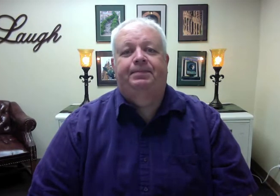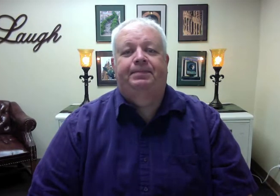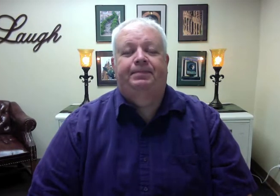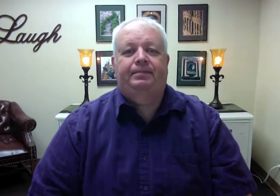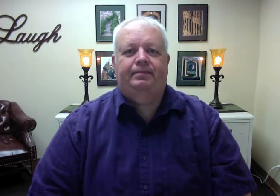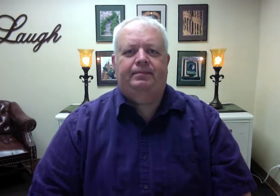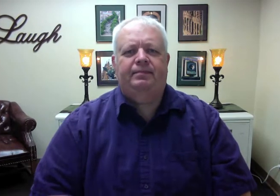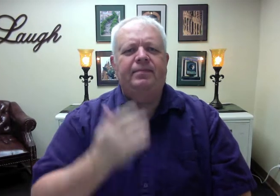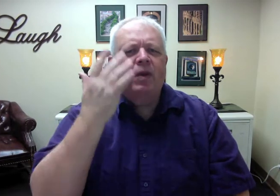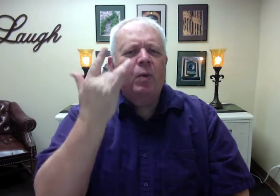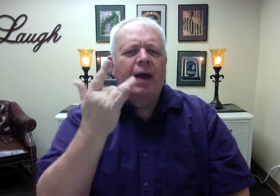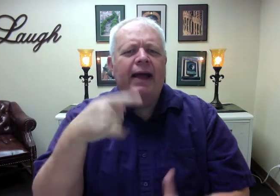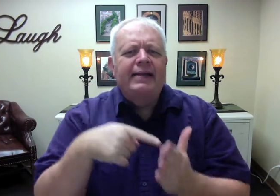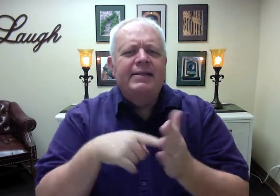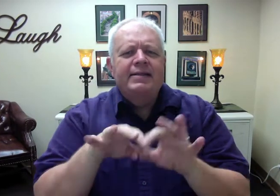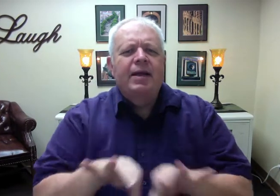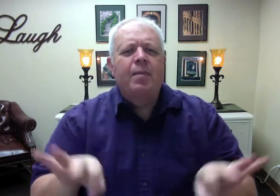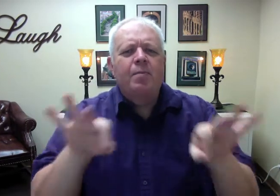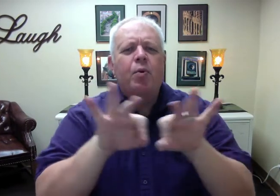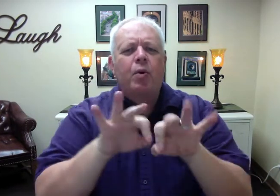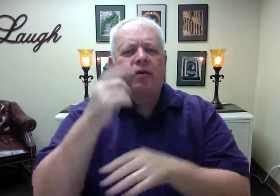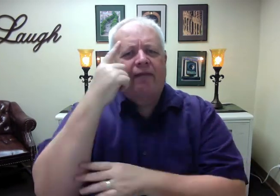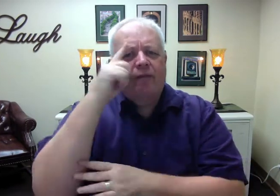Why is this important for teachers to consider?